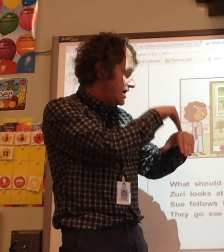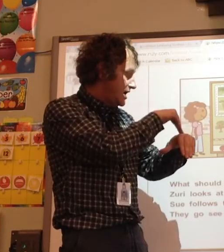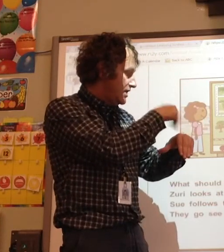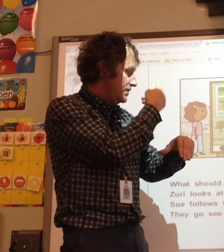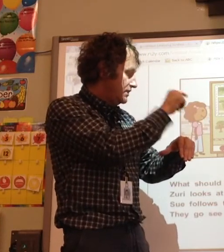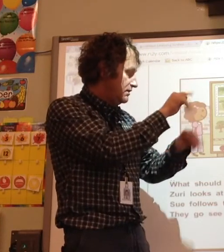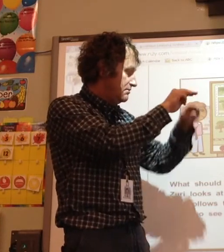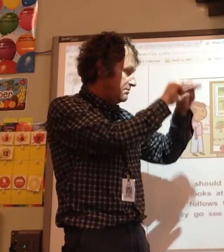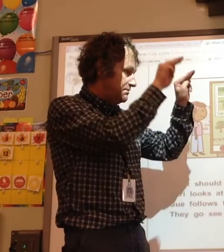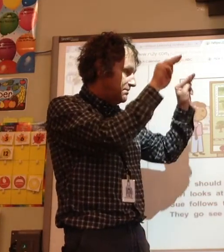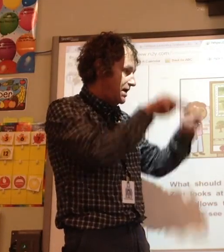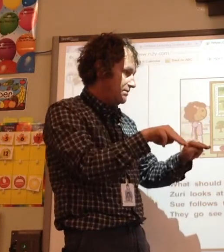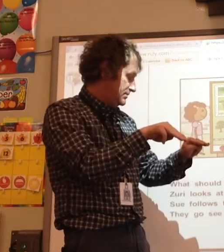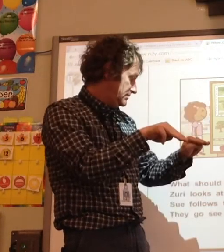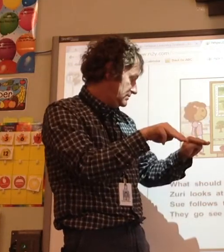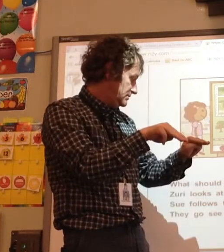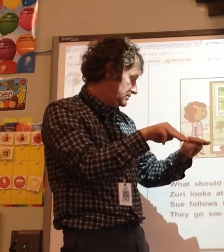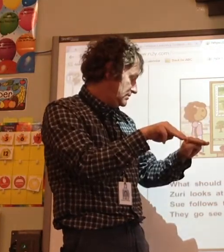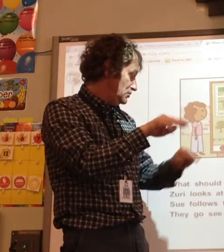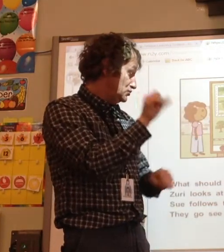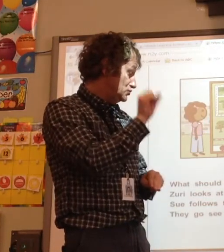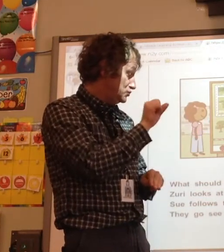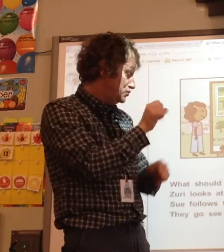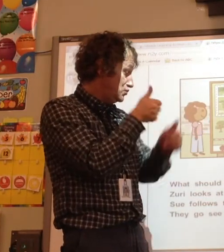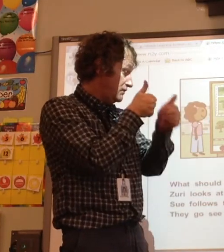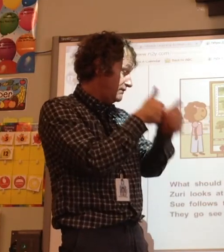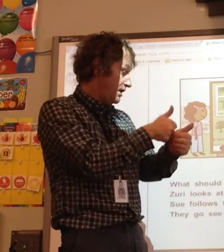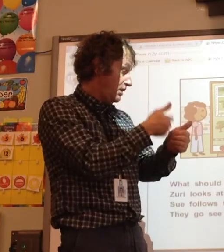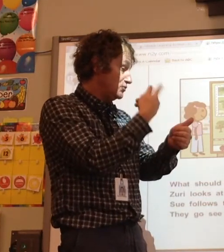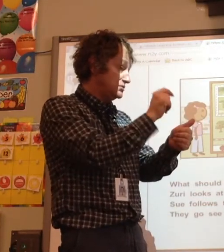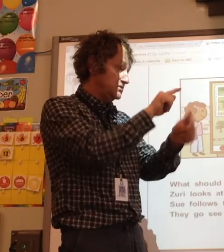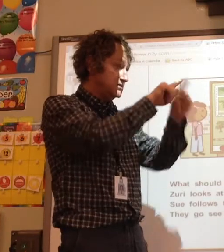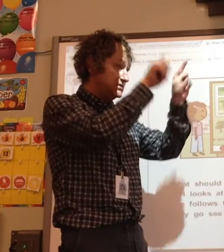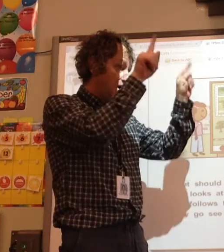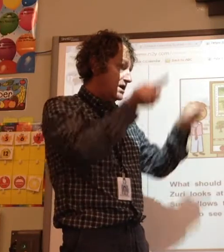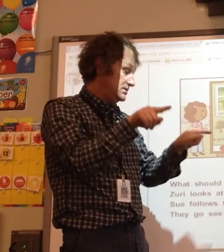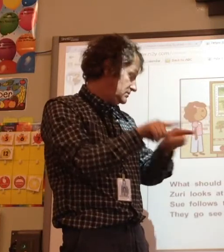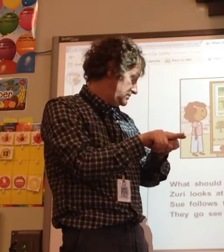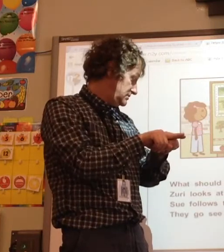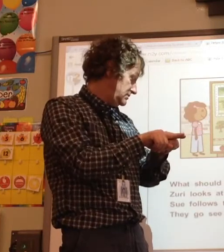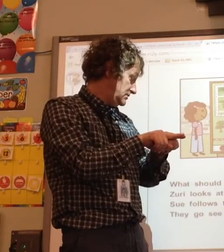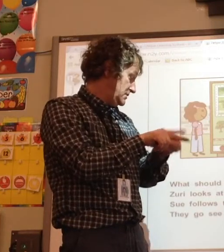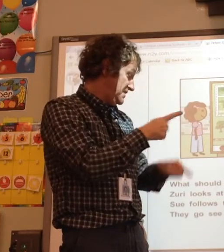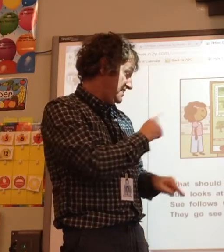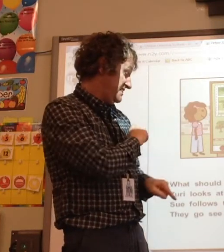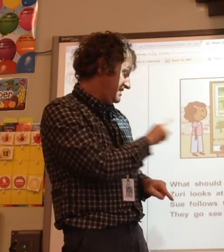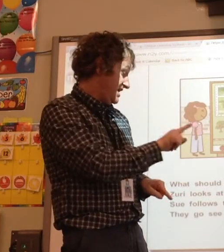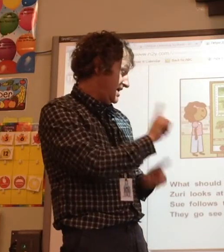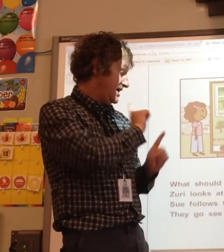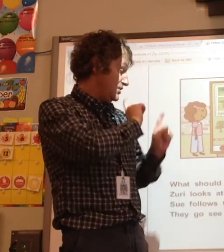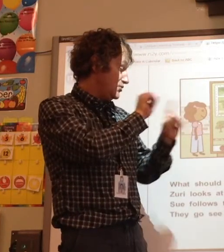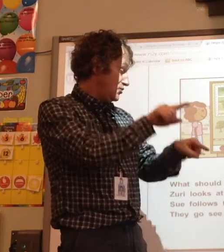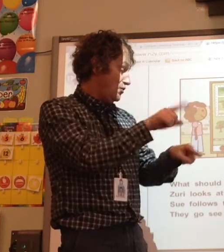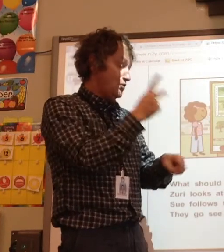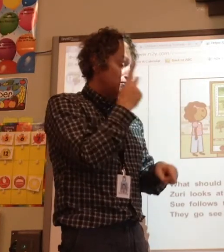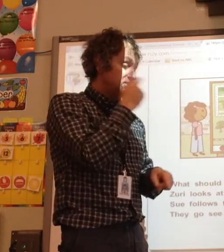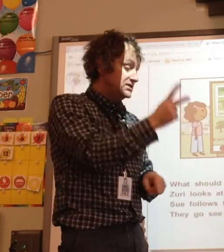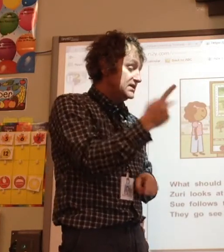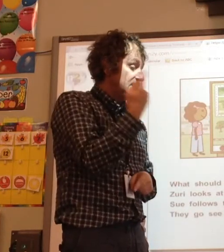at the map. Sue follows the signs. They go see